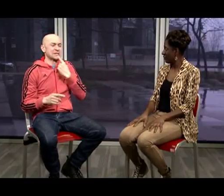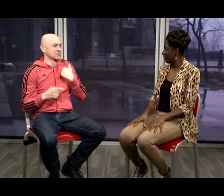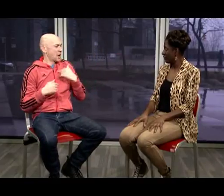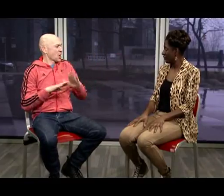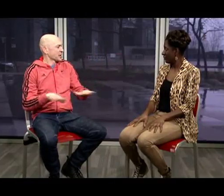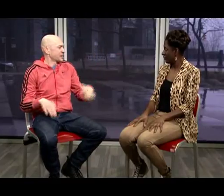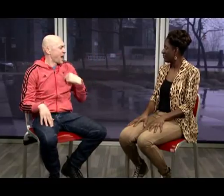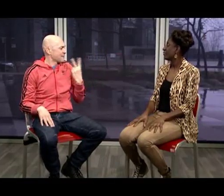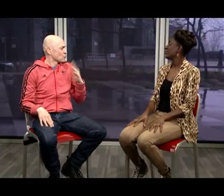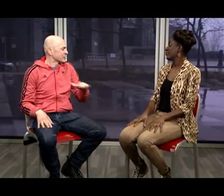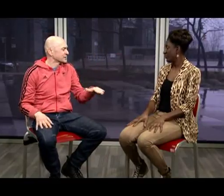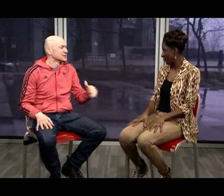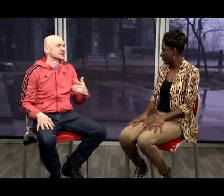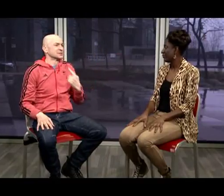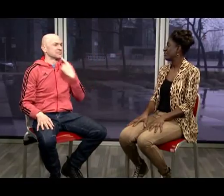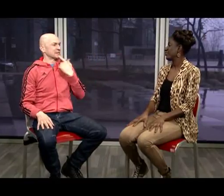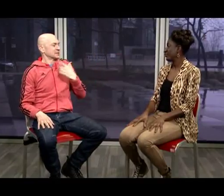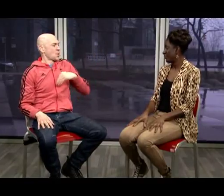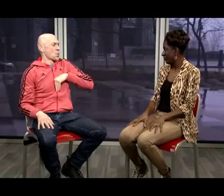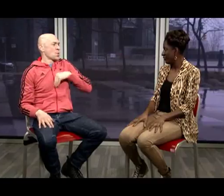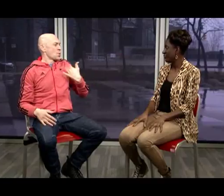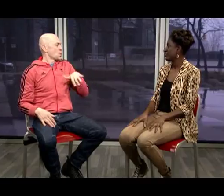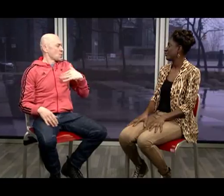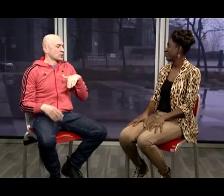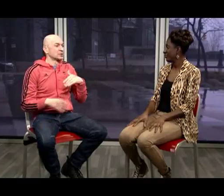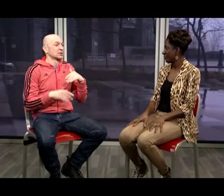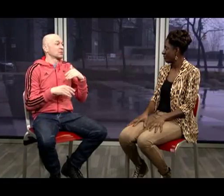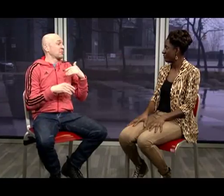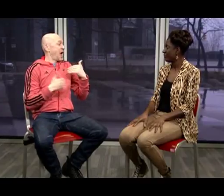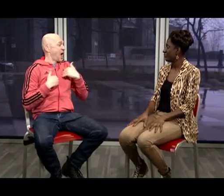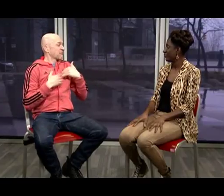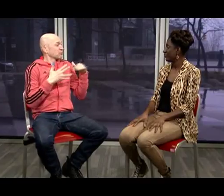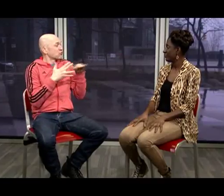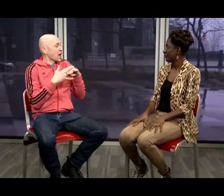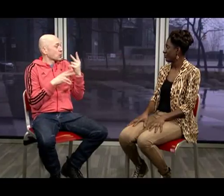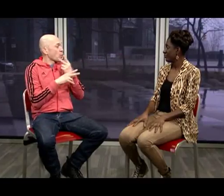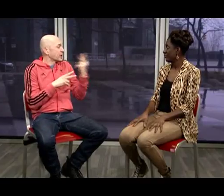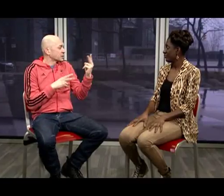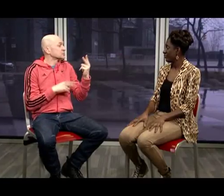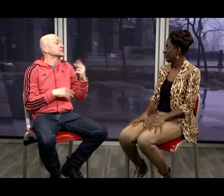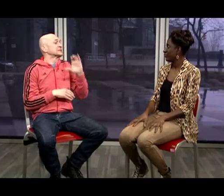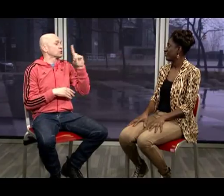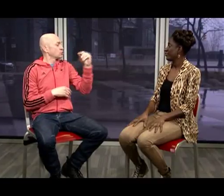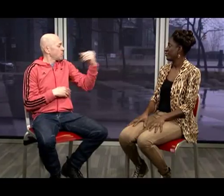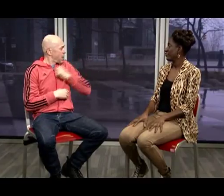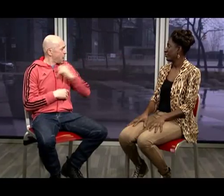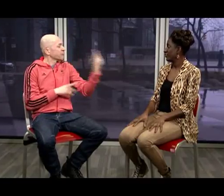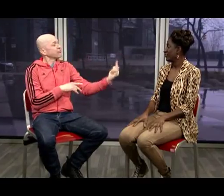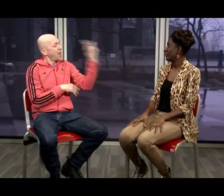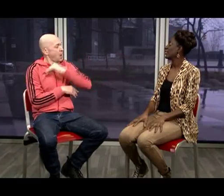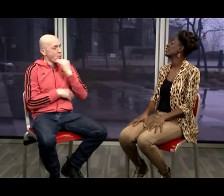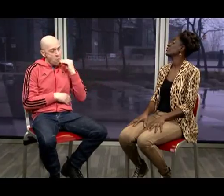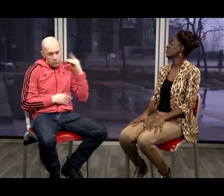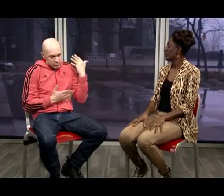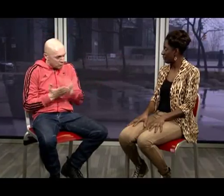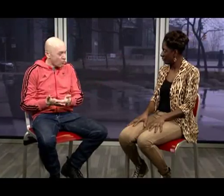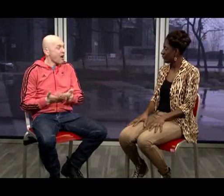home and I miss my kids I have two children And I felt that all the time You know they would certainly pay